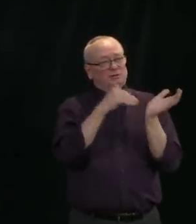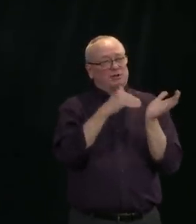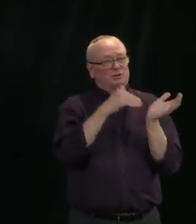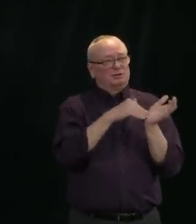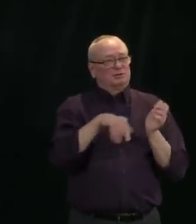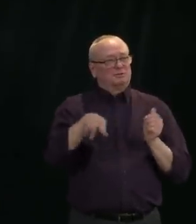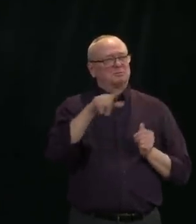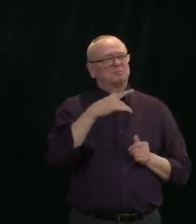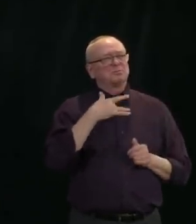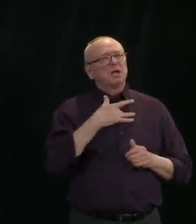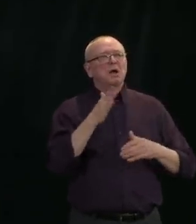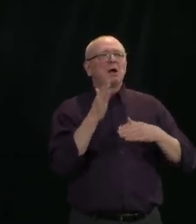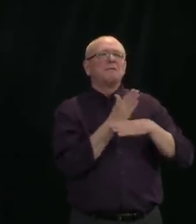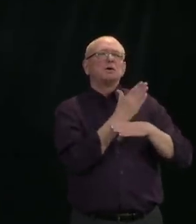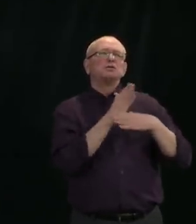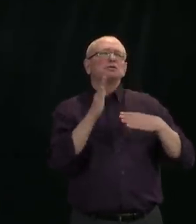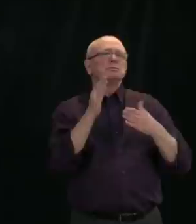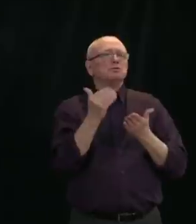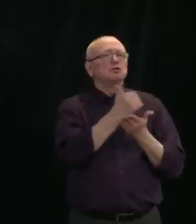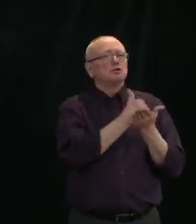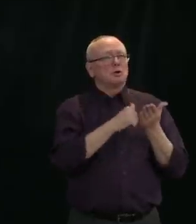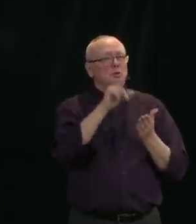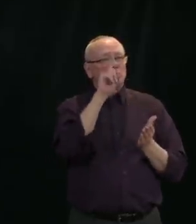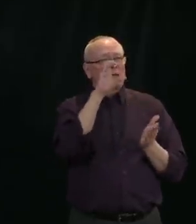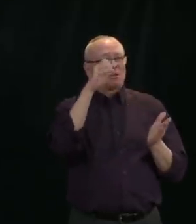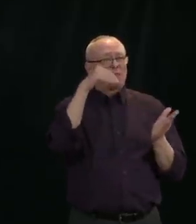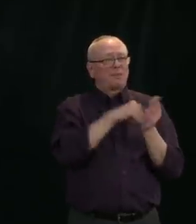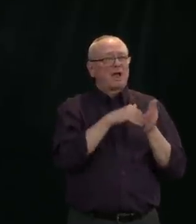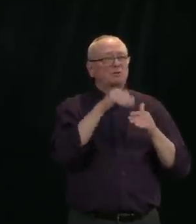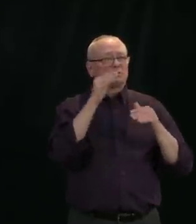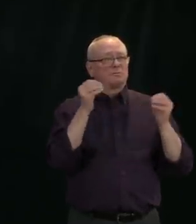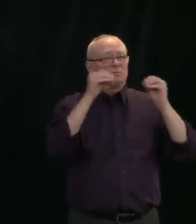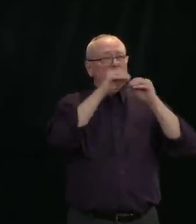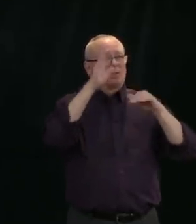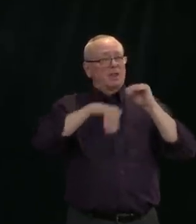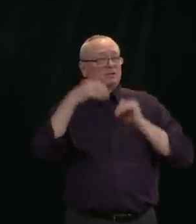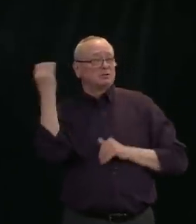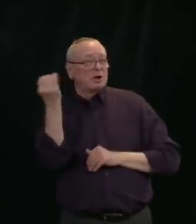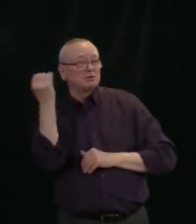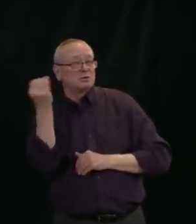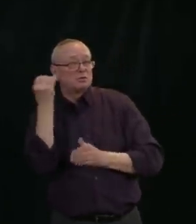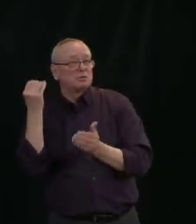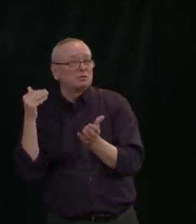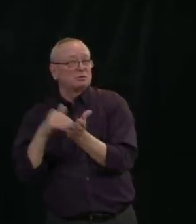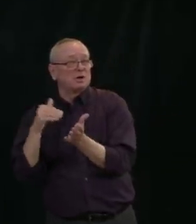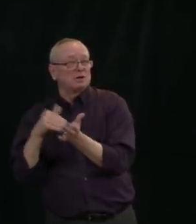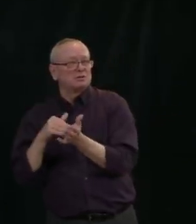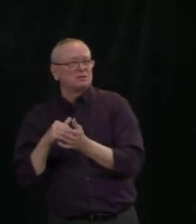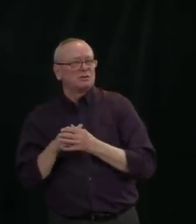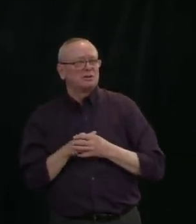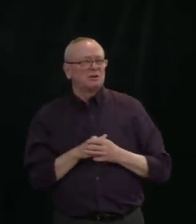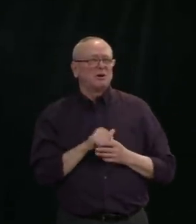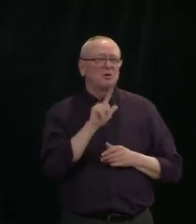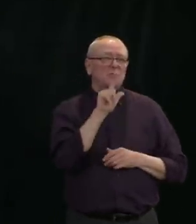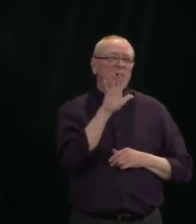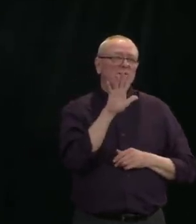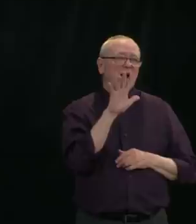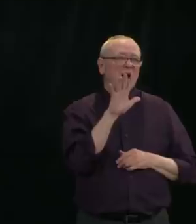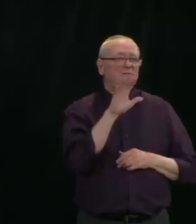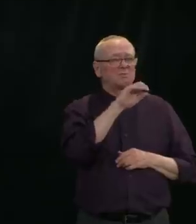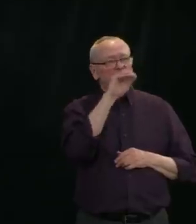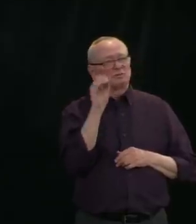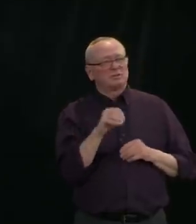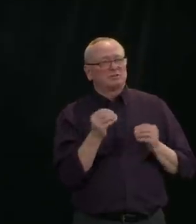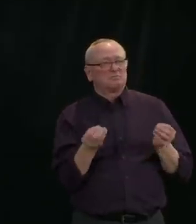,000 more in compensation than their Ontario counterparts and about 25% more than in many other provinces across the country. So